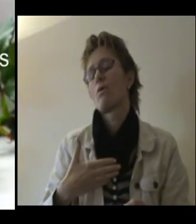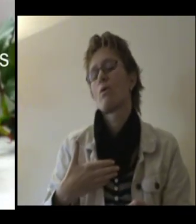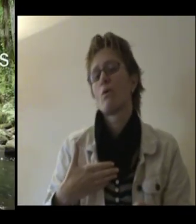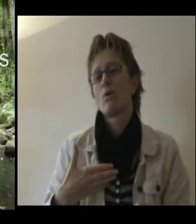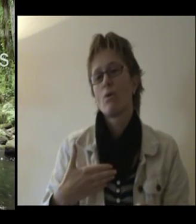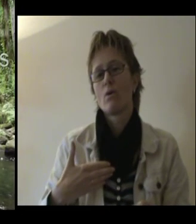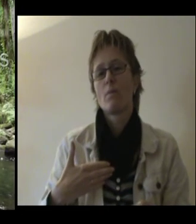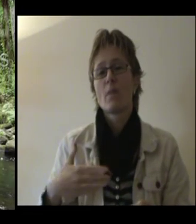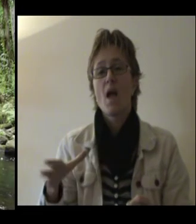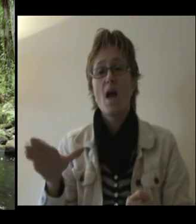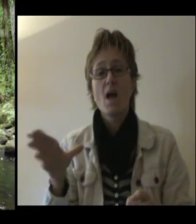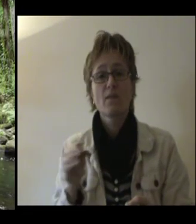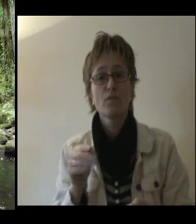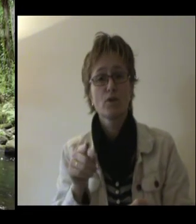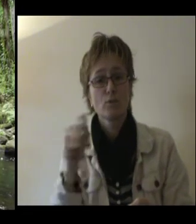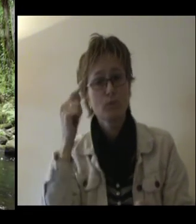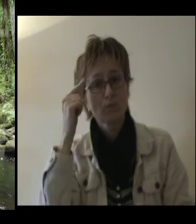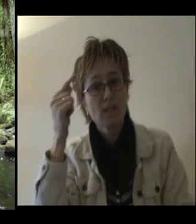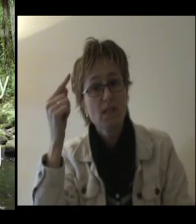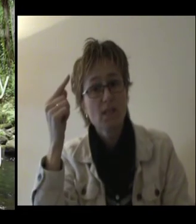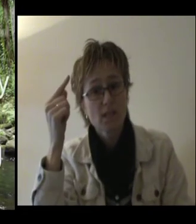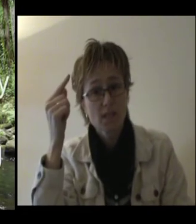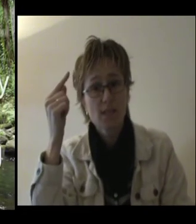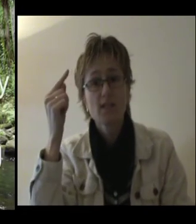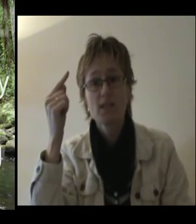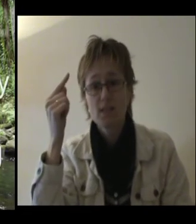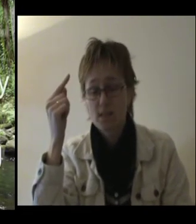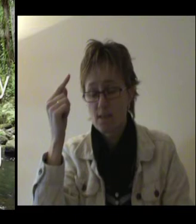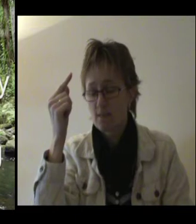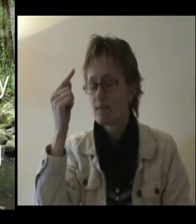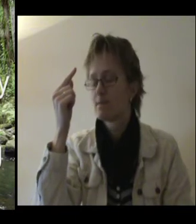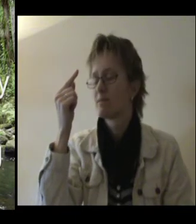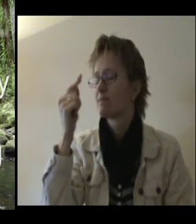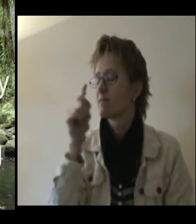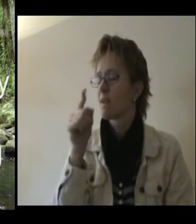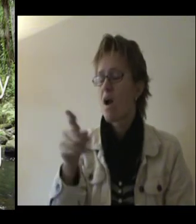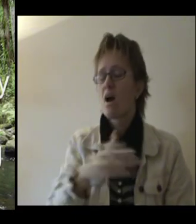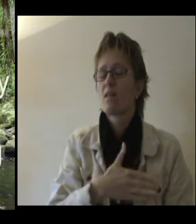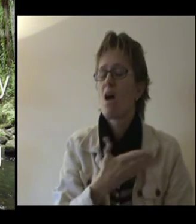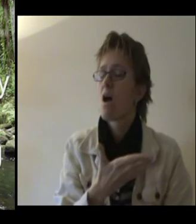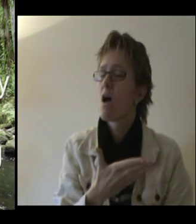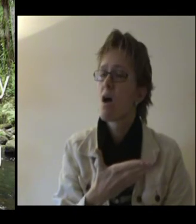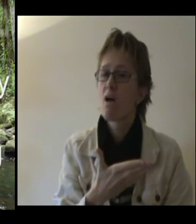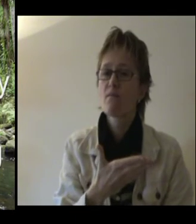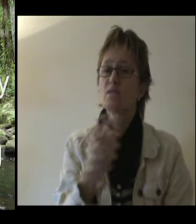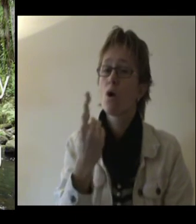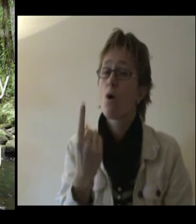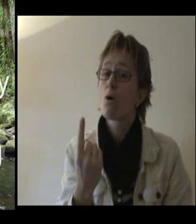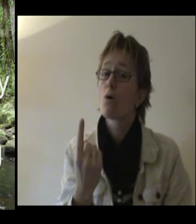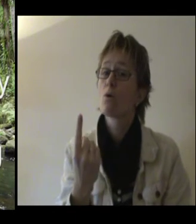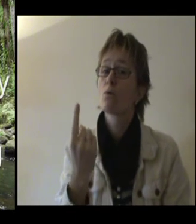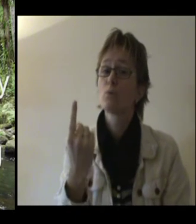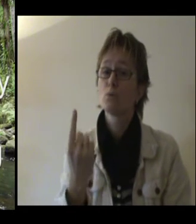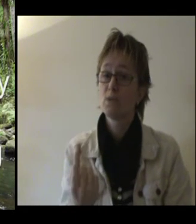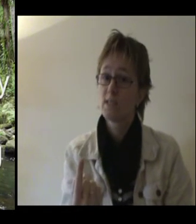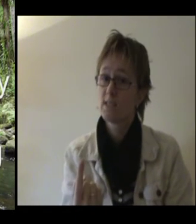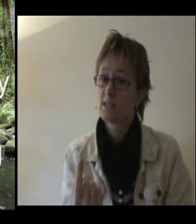And you think that love is only